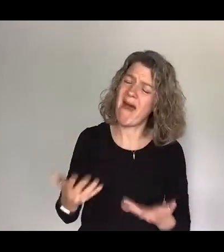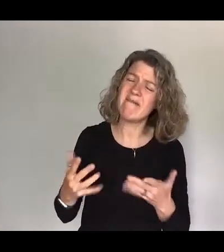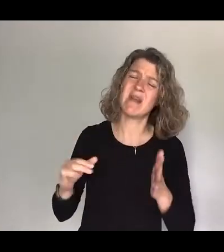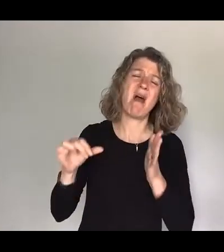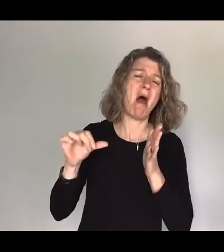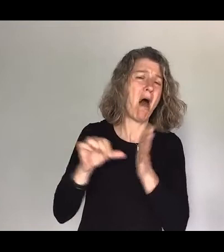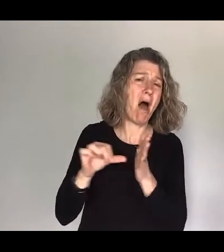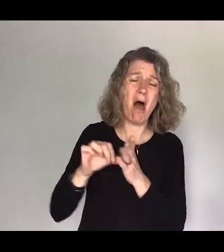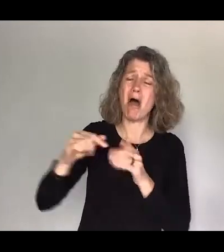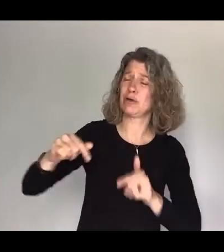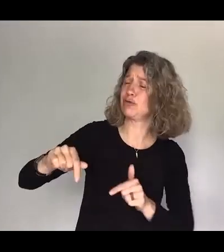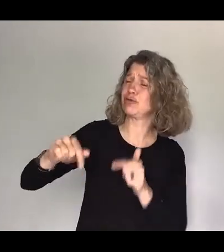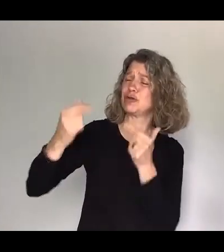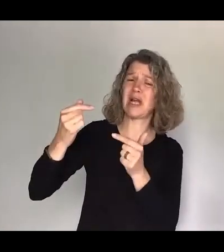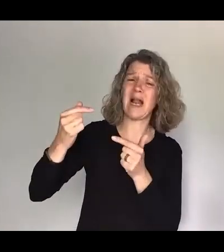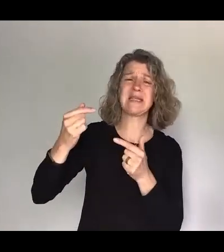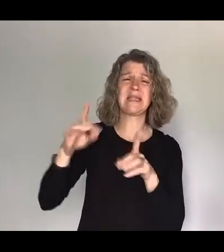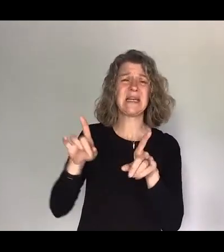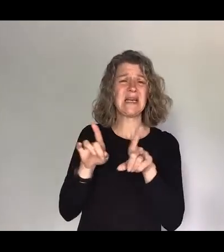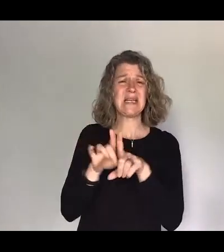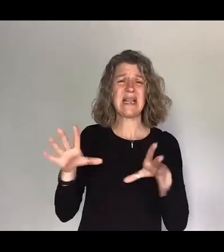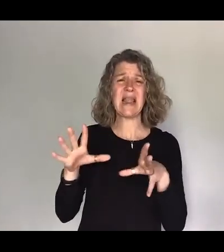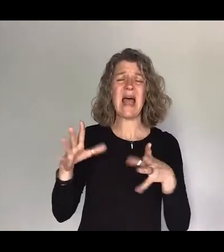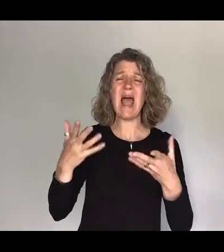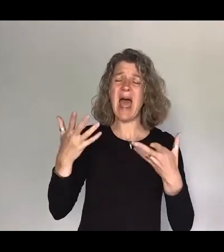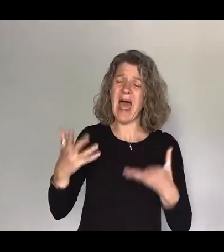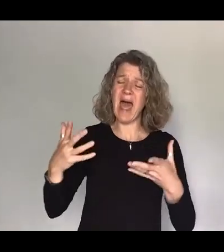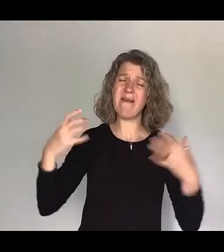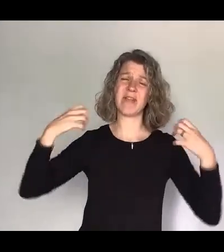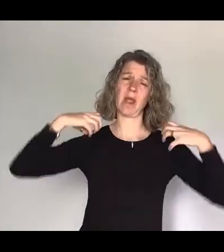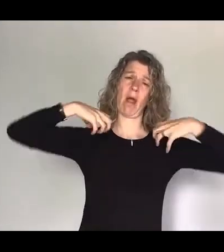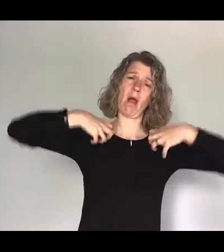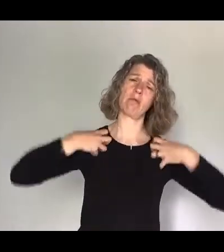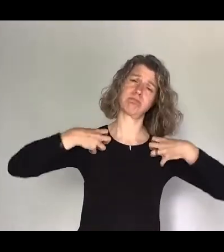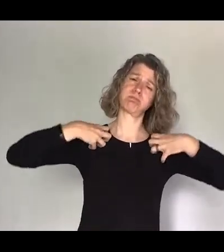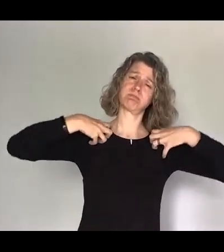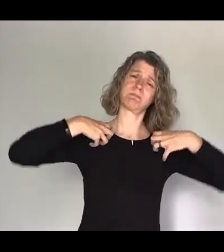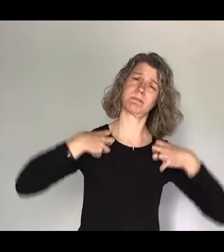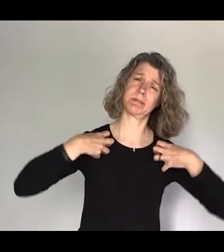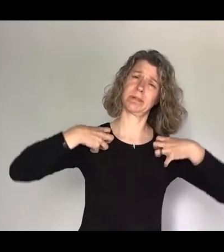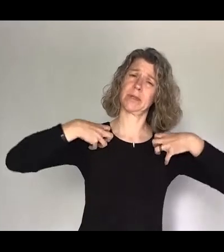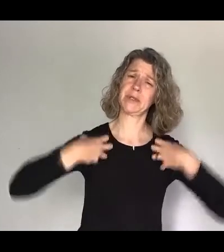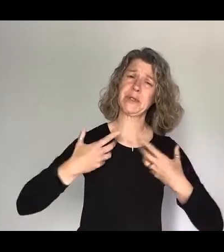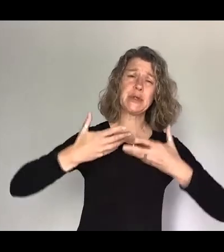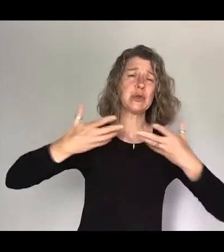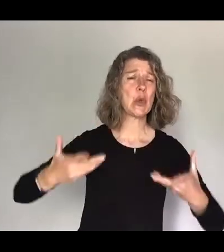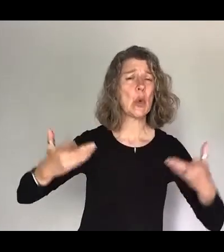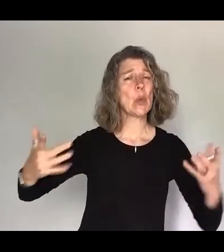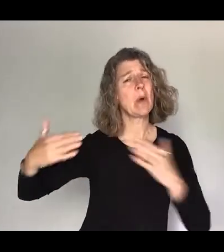it's like you've been wearing a really heavy backpack as well it's like you've been carrying so much burdens and when Nikita said